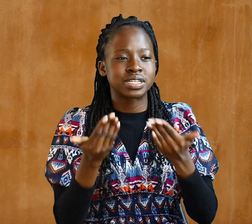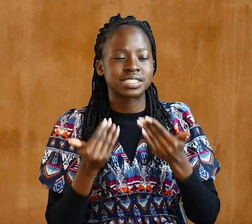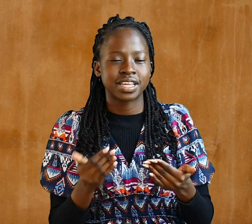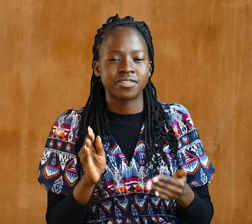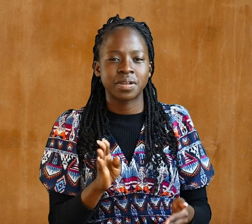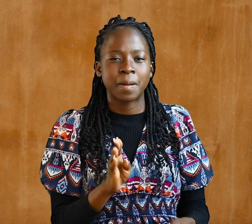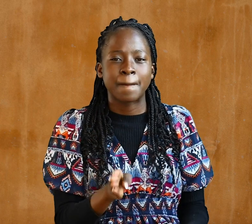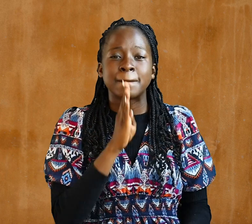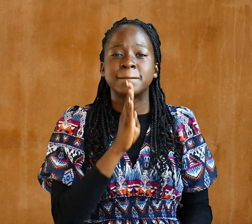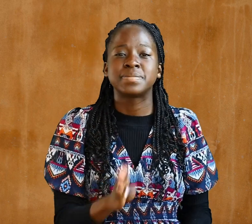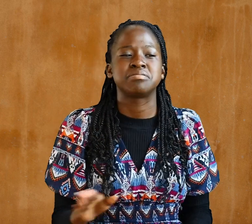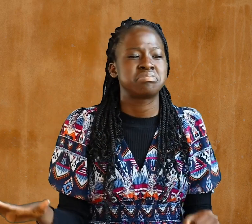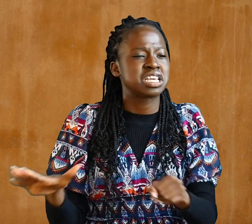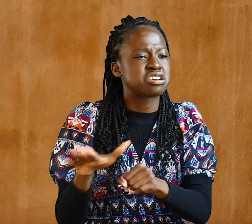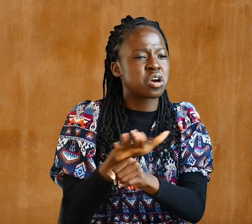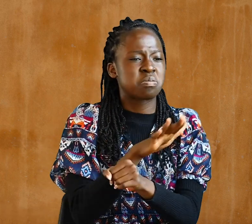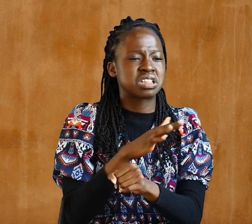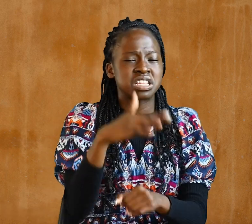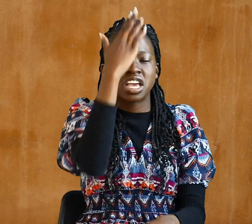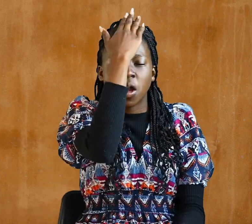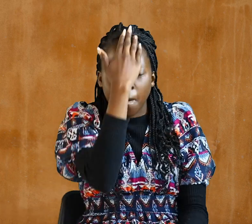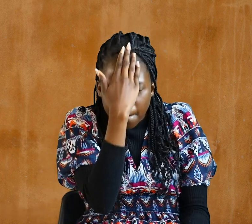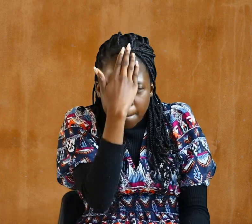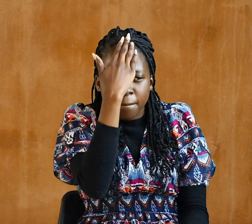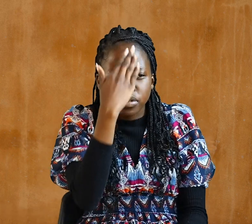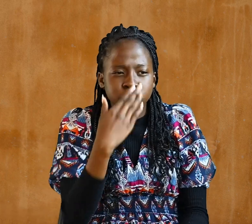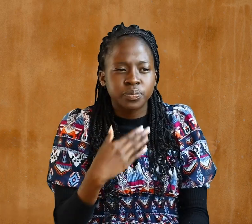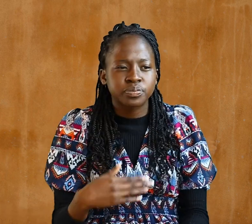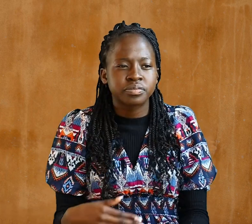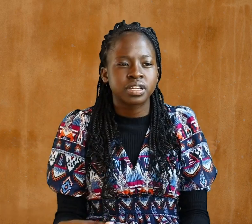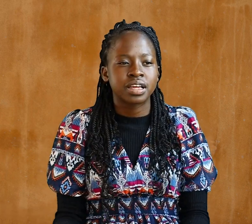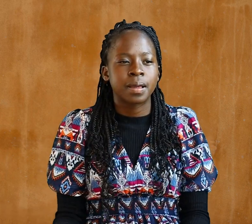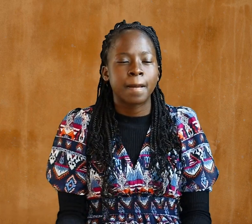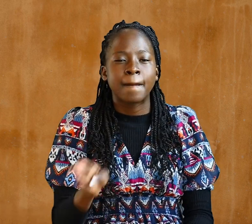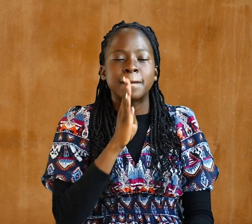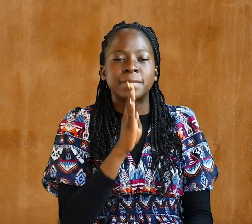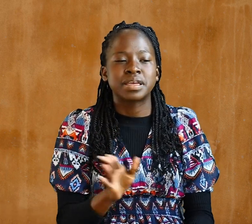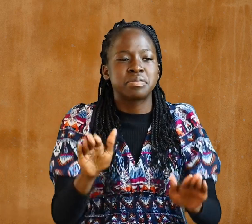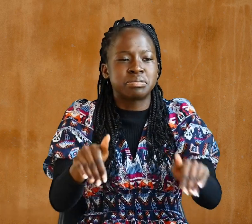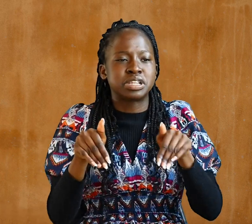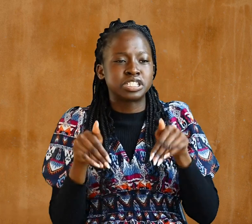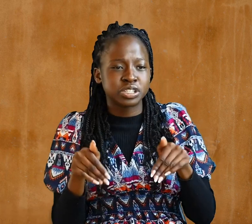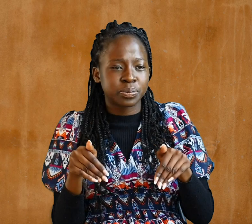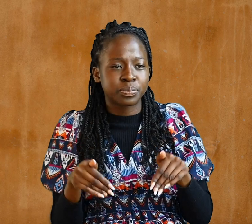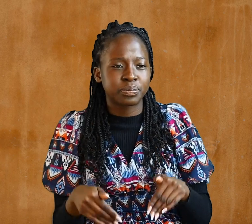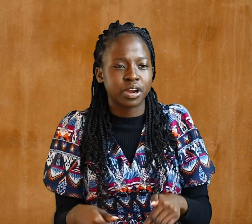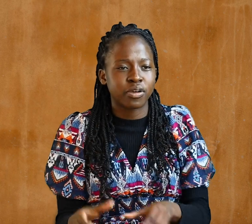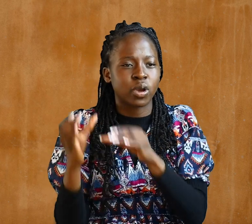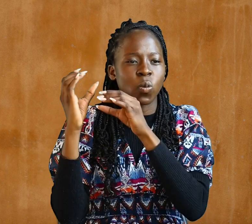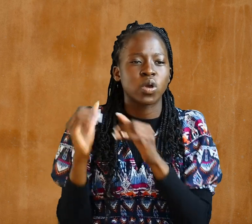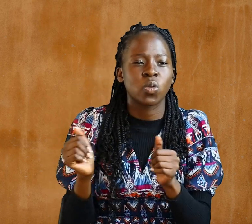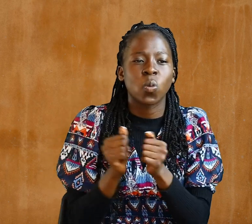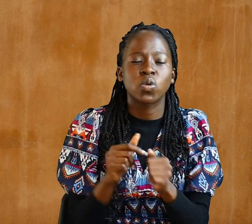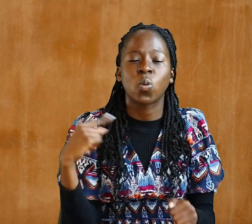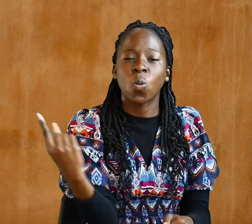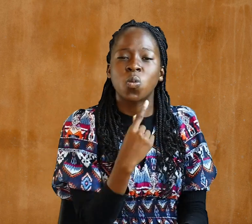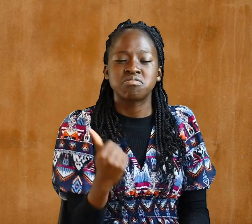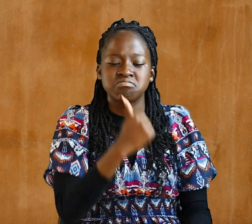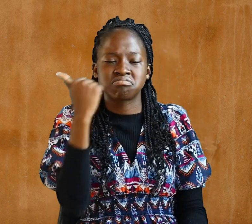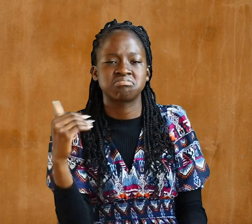Be completely humble and gentle Be patient, bearing with one another in